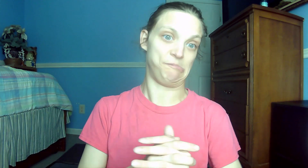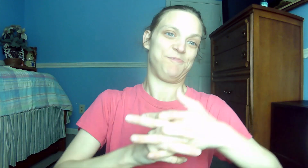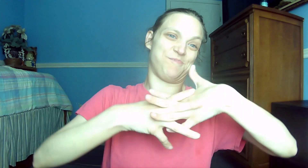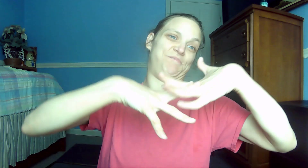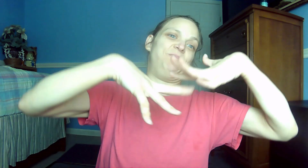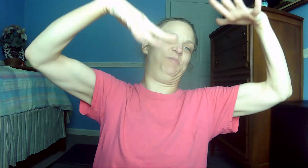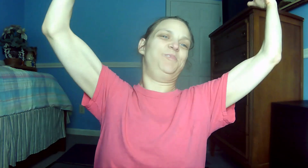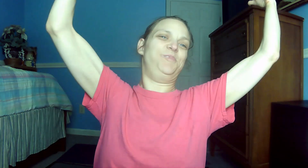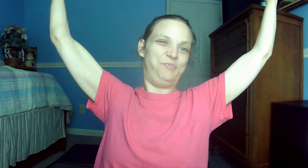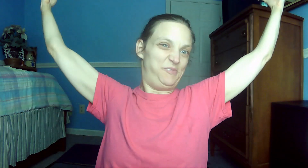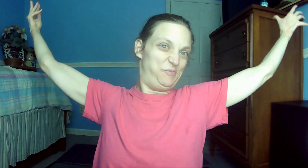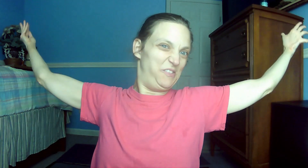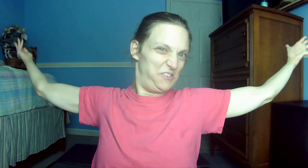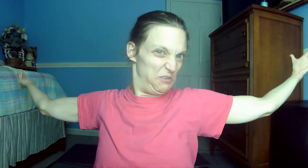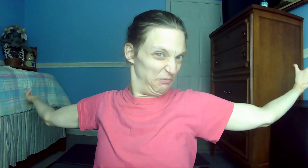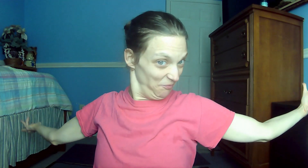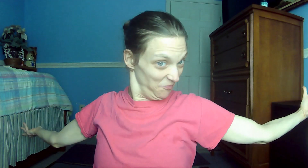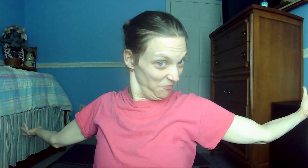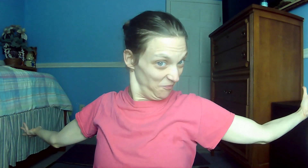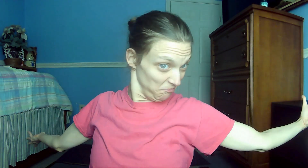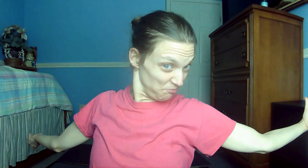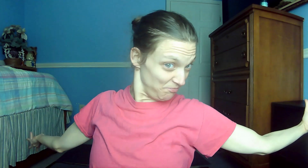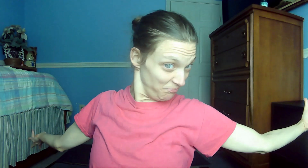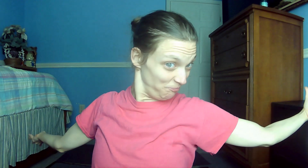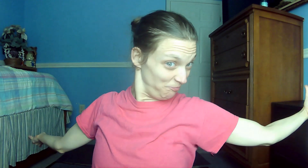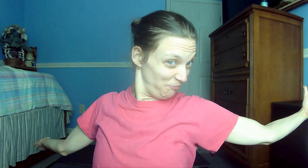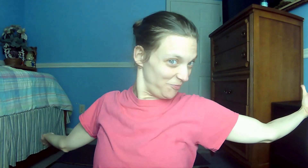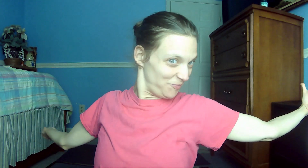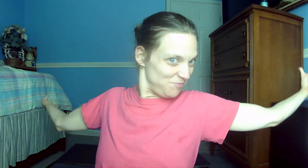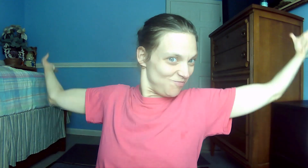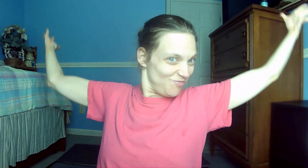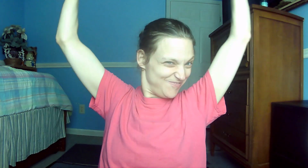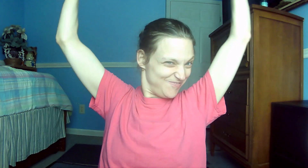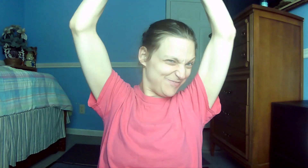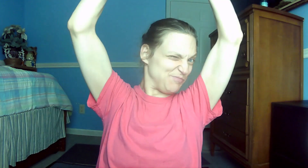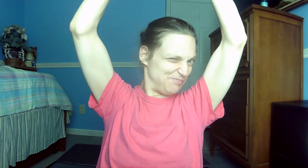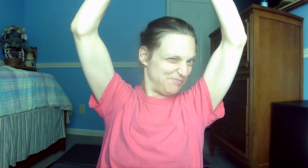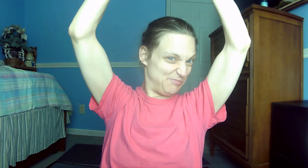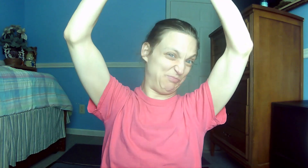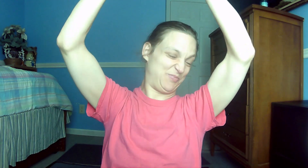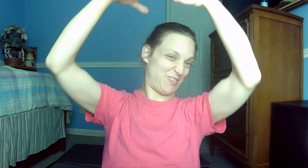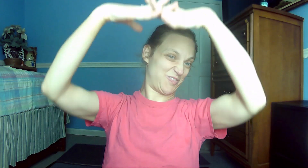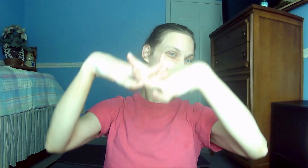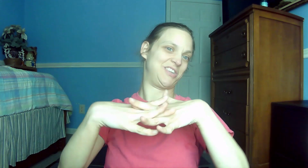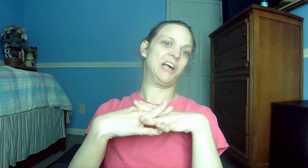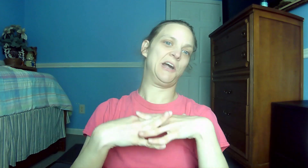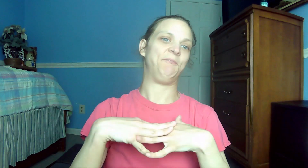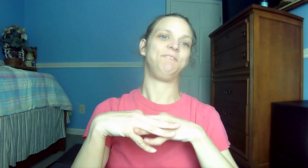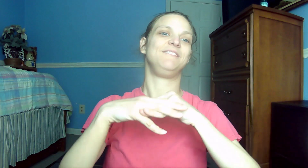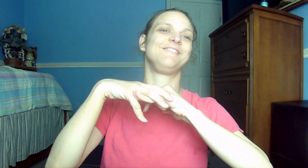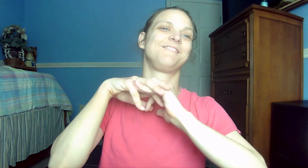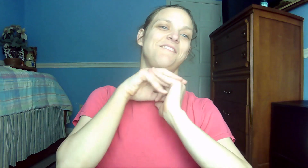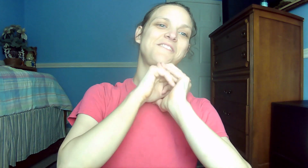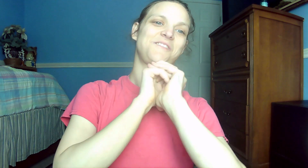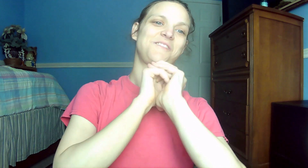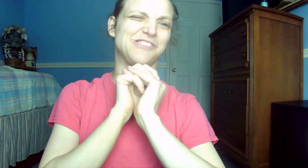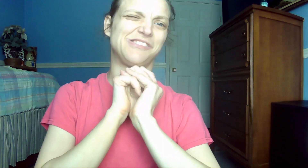world and preach the gospel to all creation. 27. Deuteronomy 6.4 Hear, O